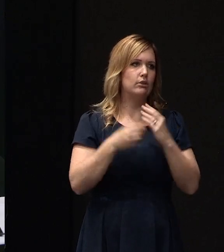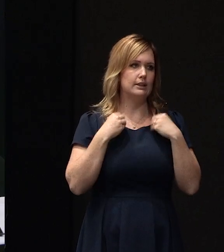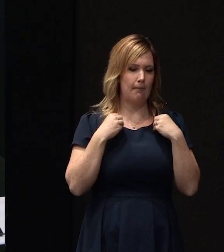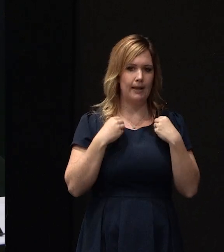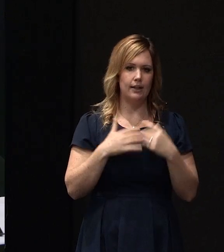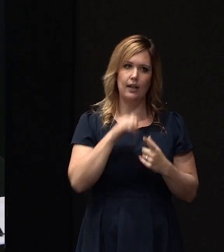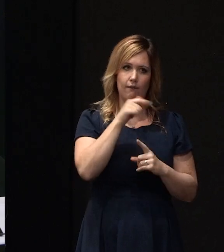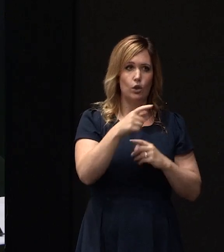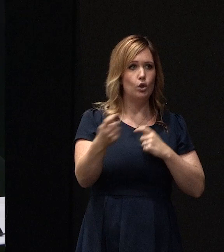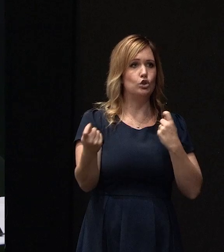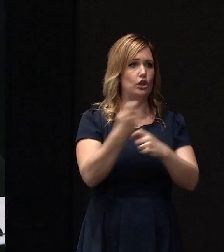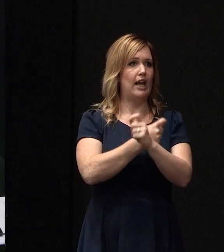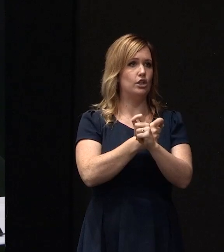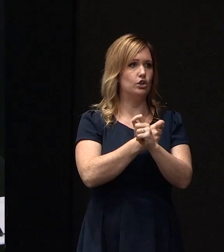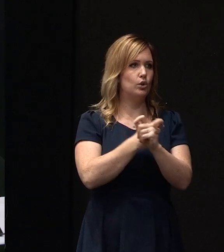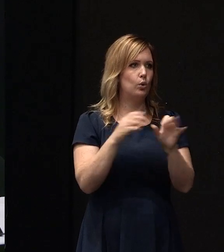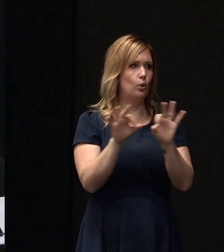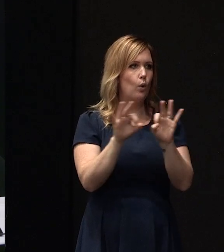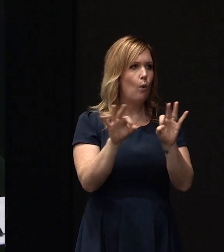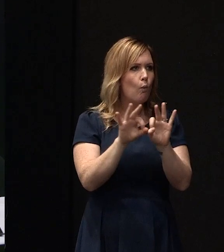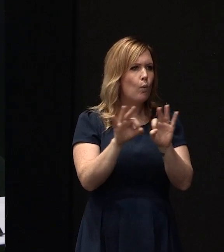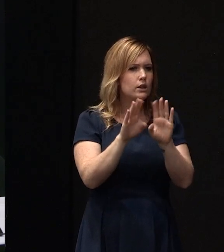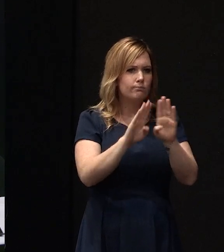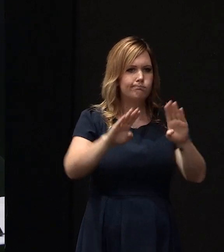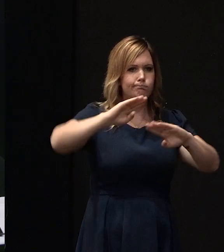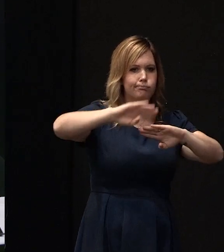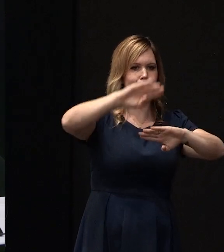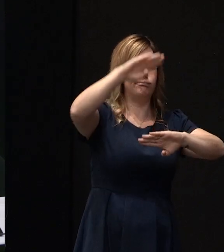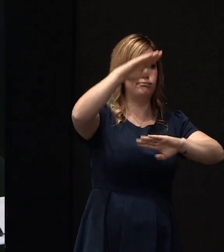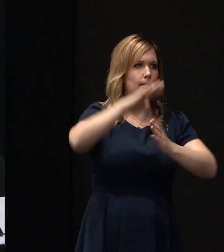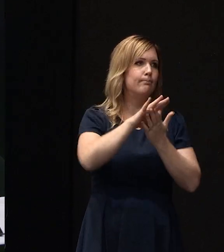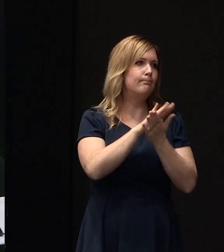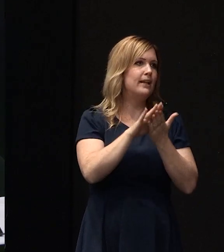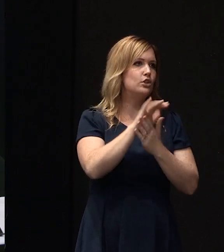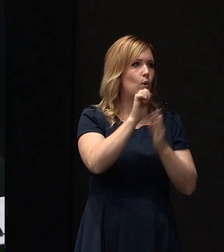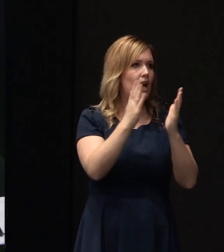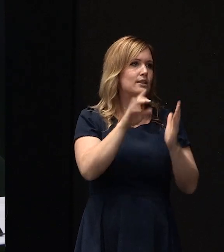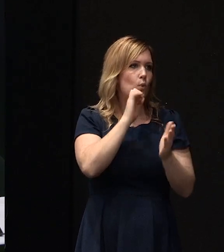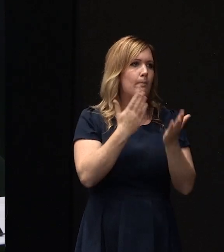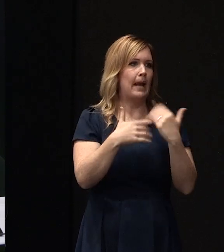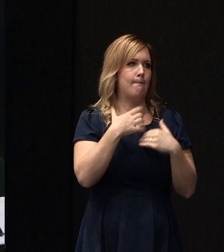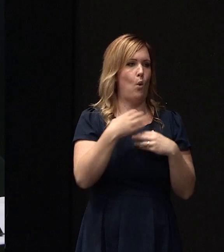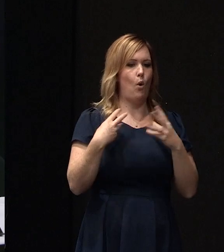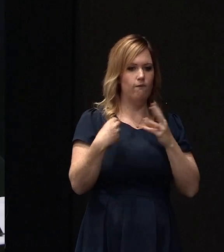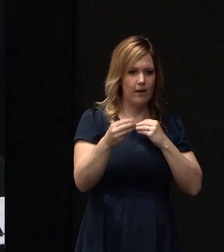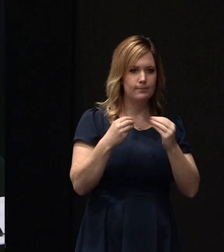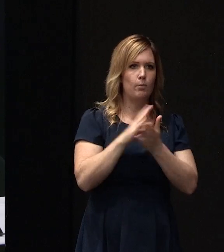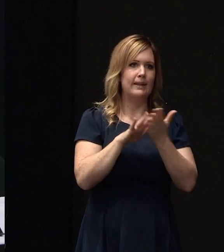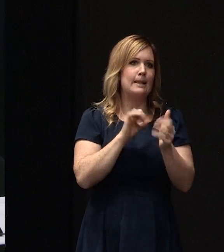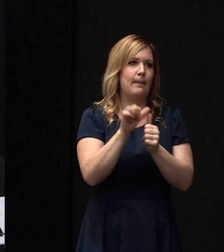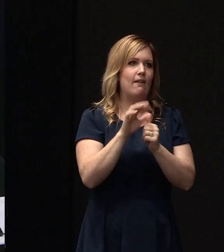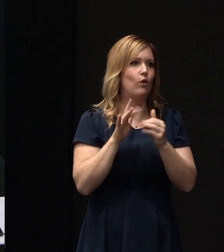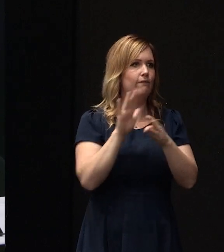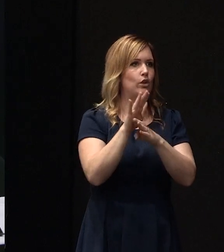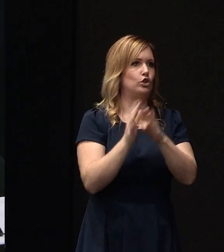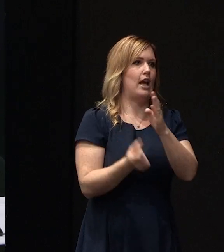linear board, you would know that you've got a slightly more flexible house and a sort of more future-proof than Summerhill stone